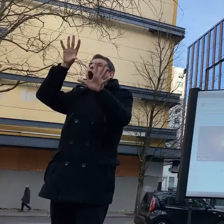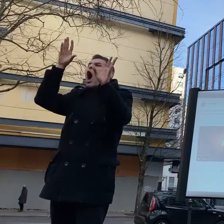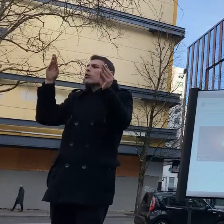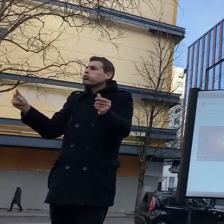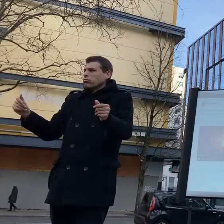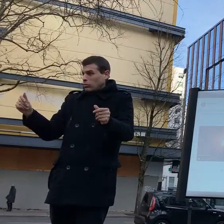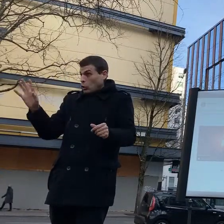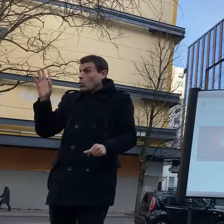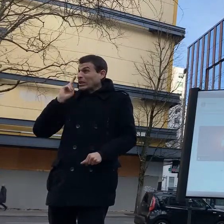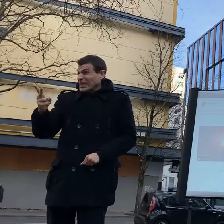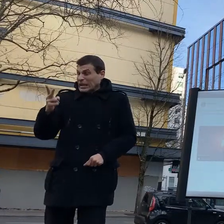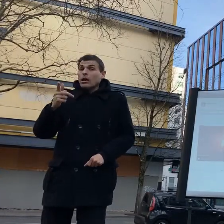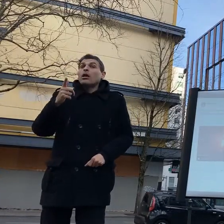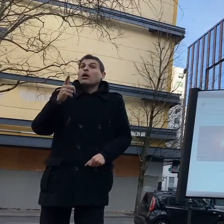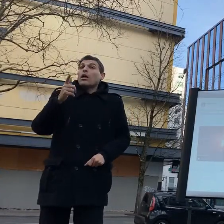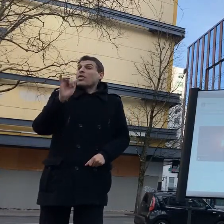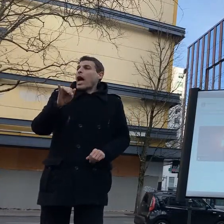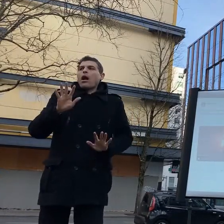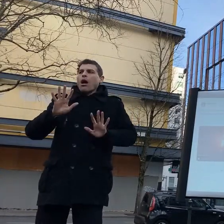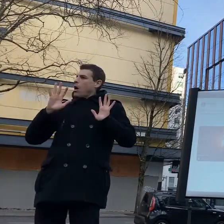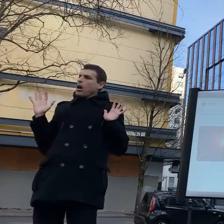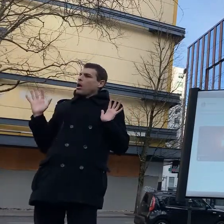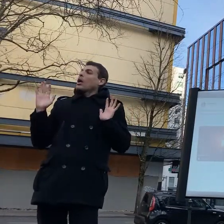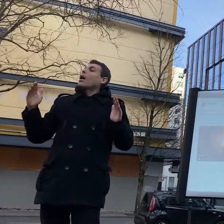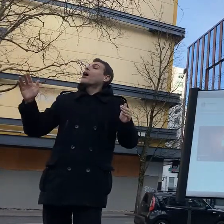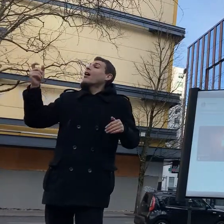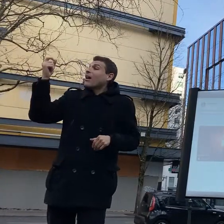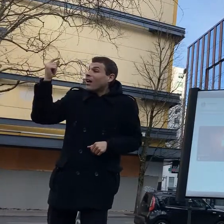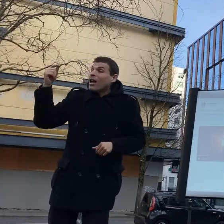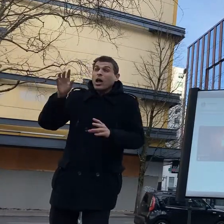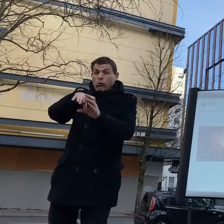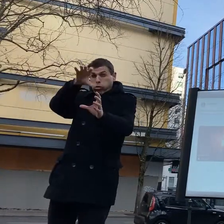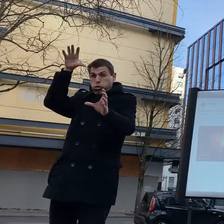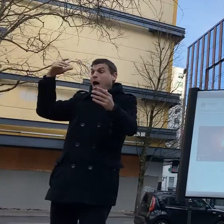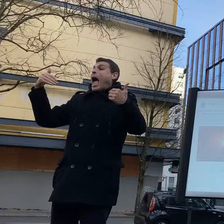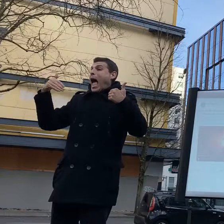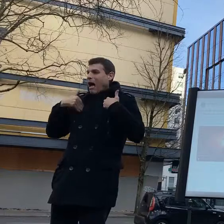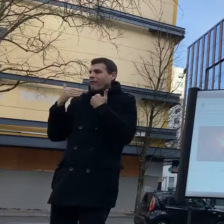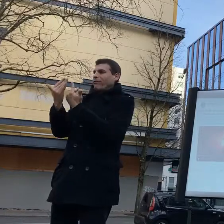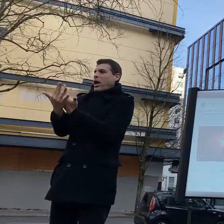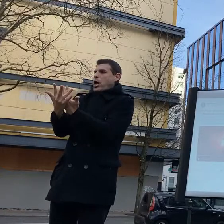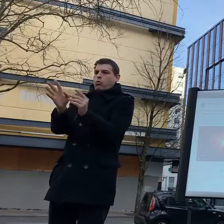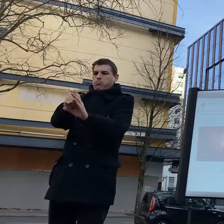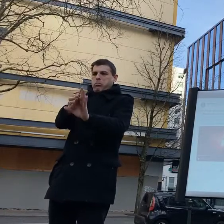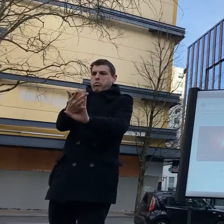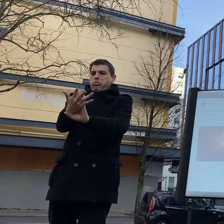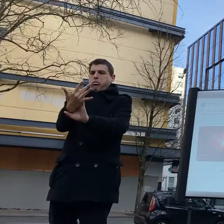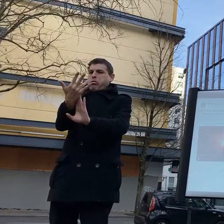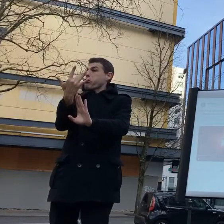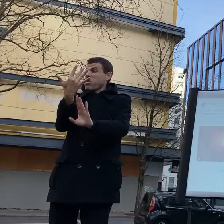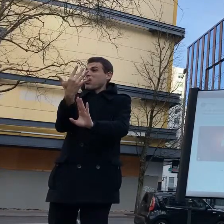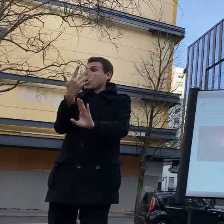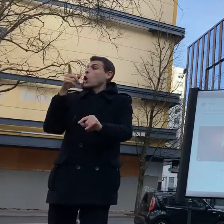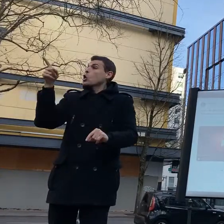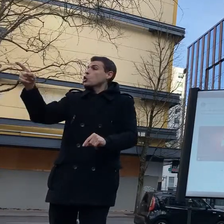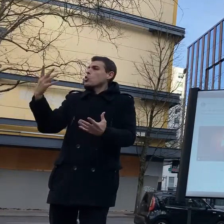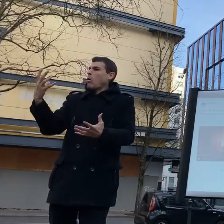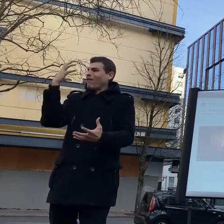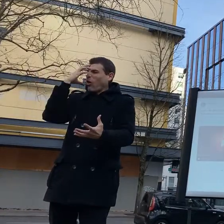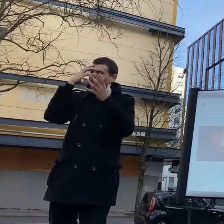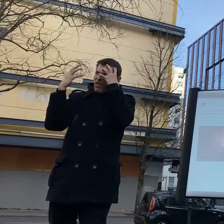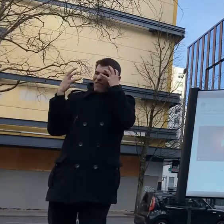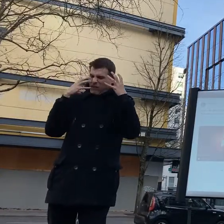having it explode heavy metal fumes on them right like people could die from that and so we need to prevent that from happening